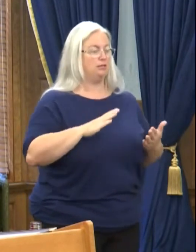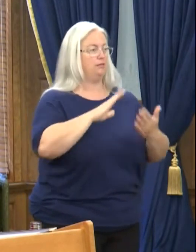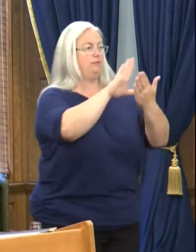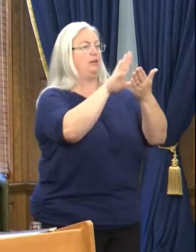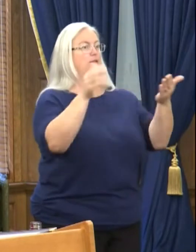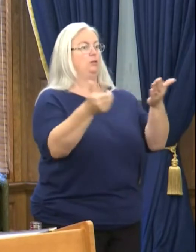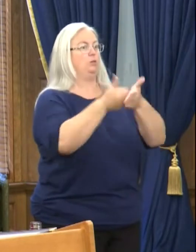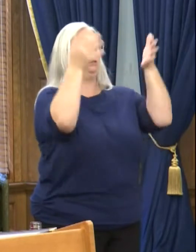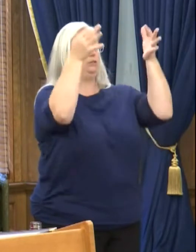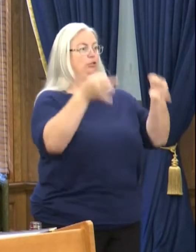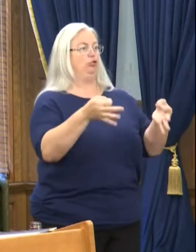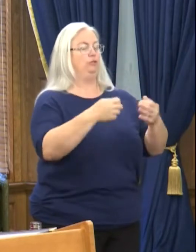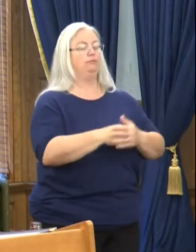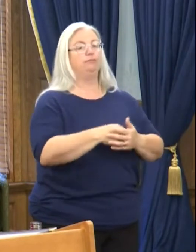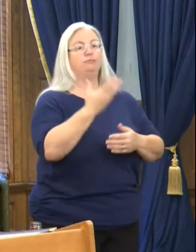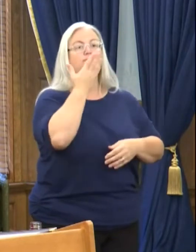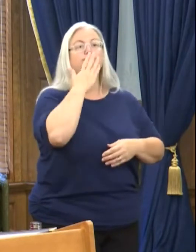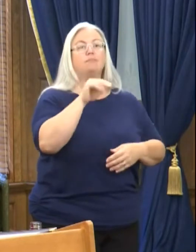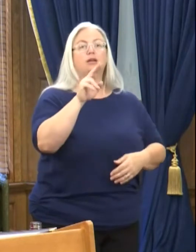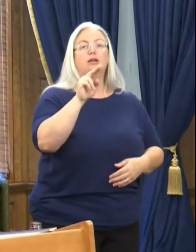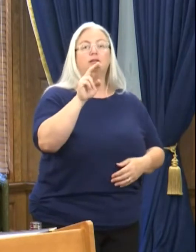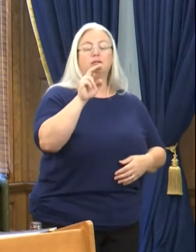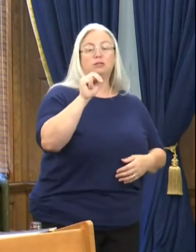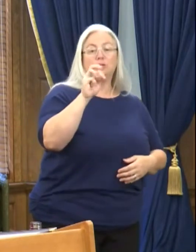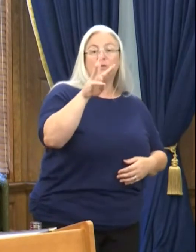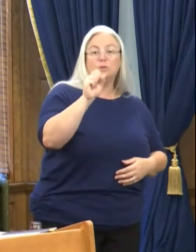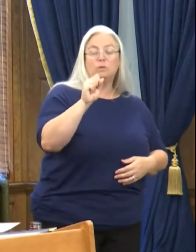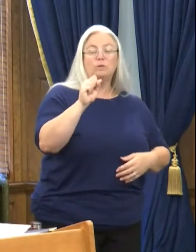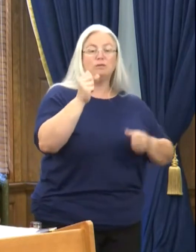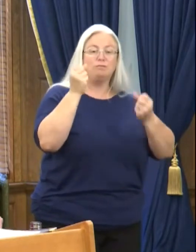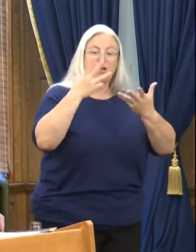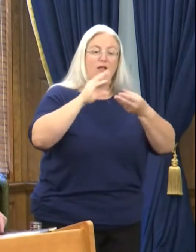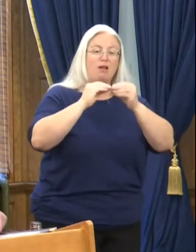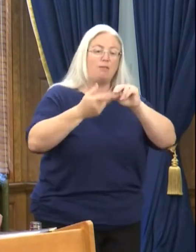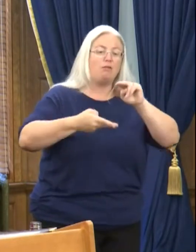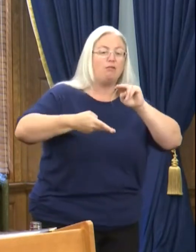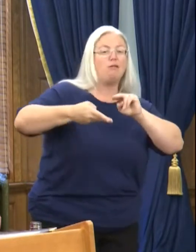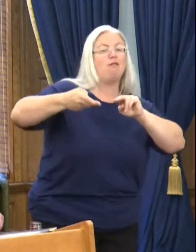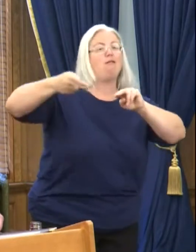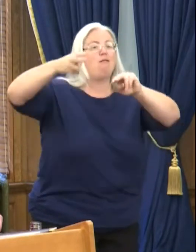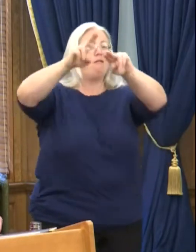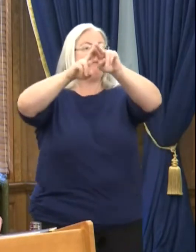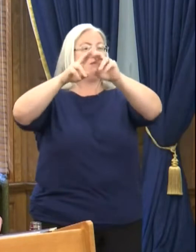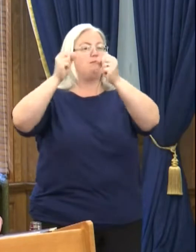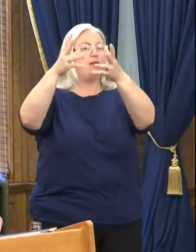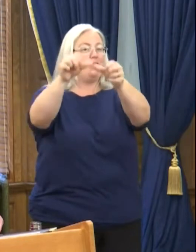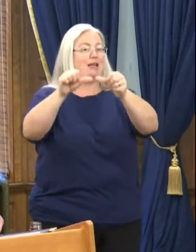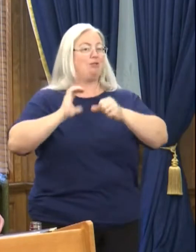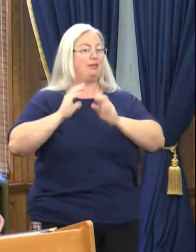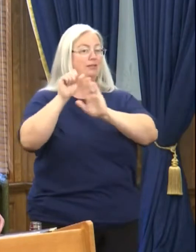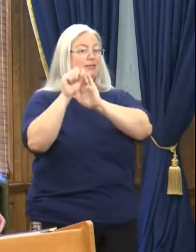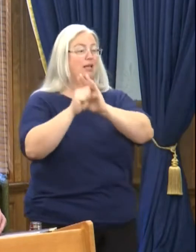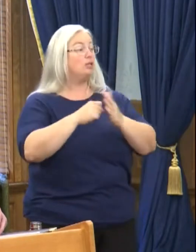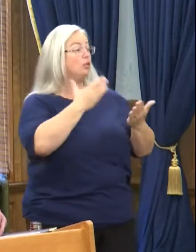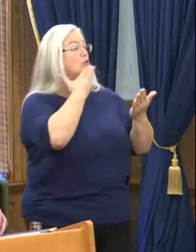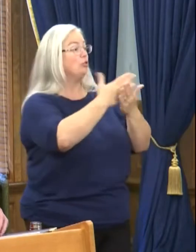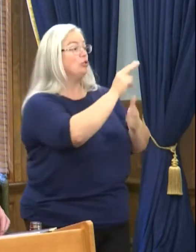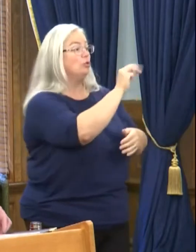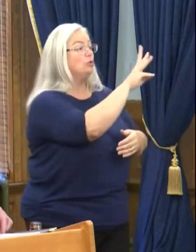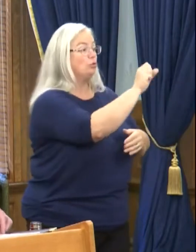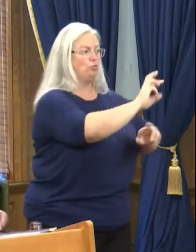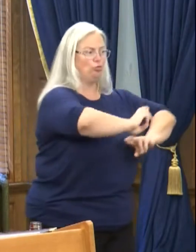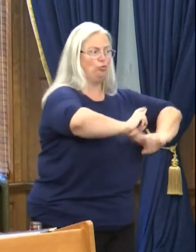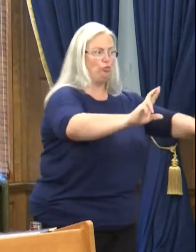The bad news is that cases are rising in many parts of our state. The good news is that we have a